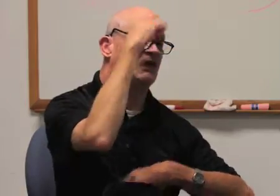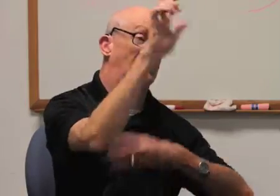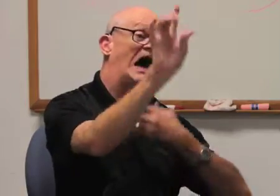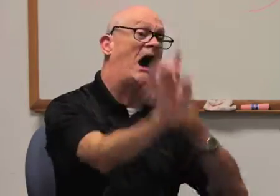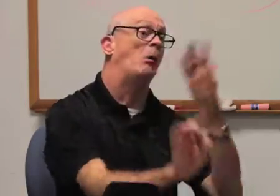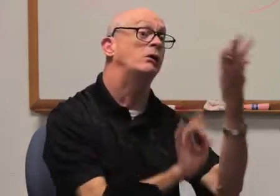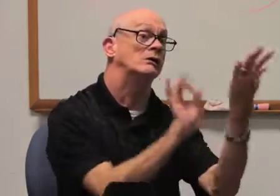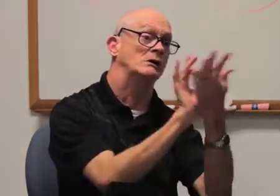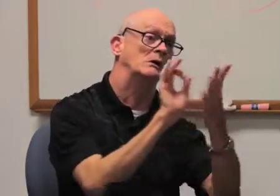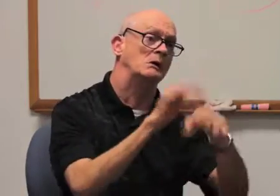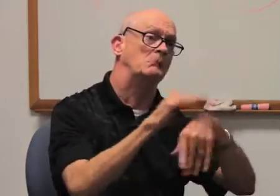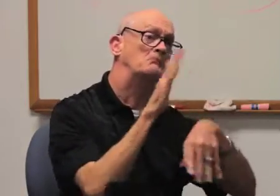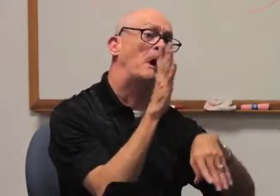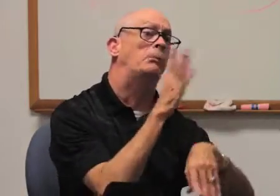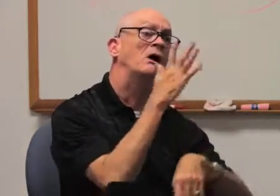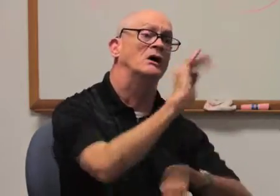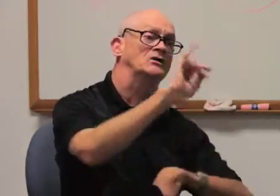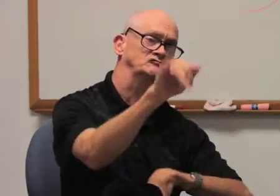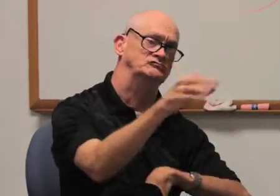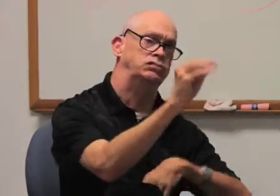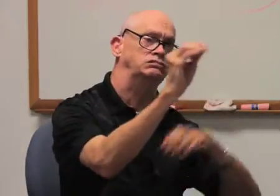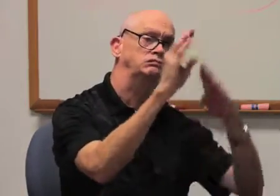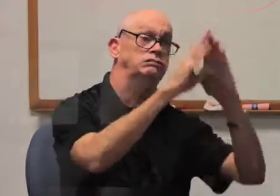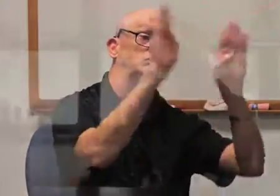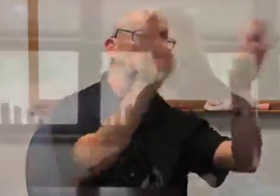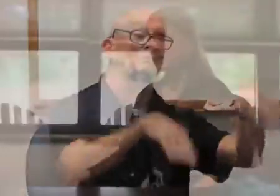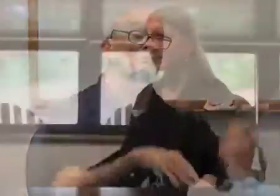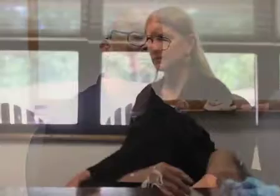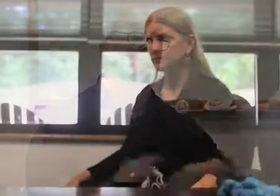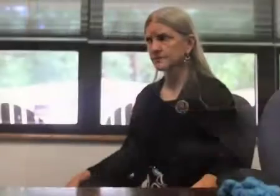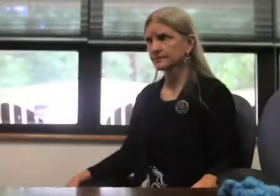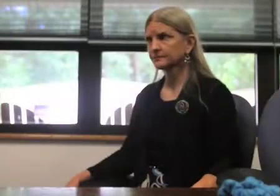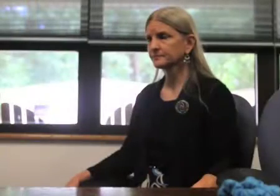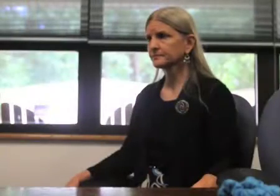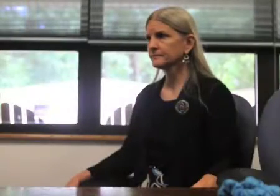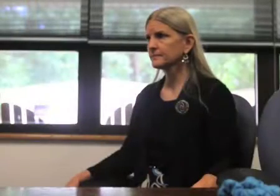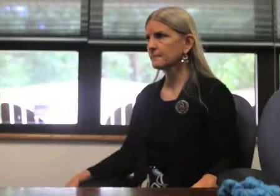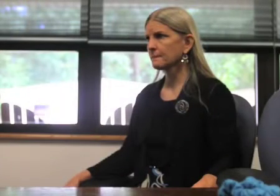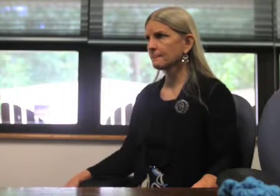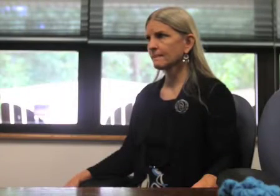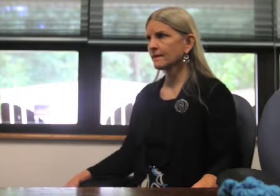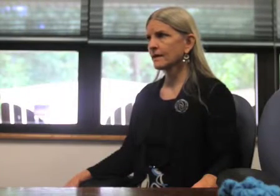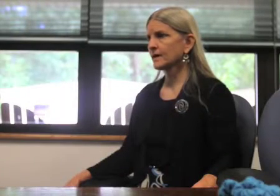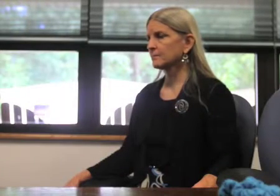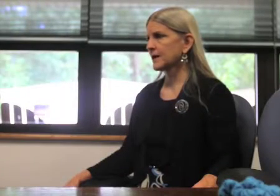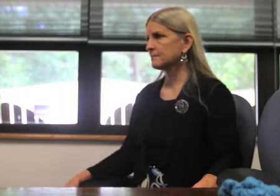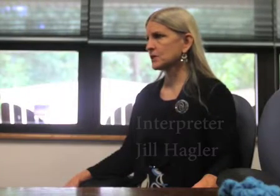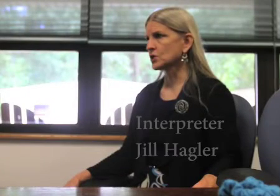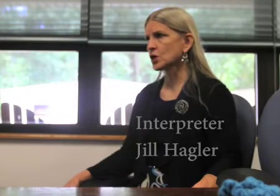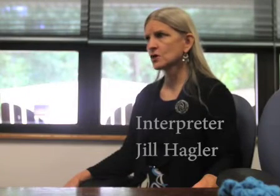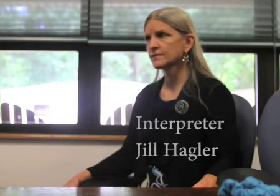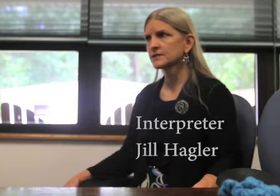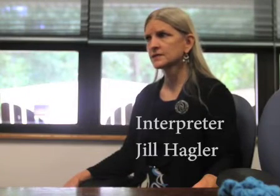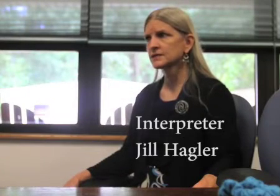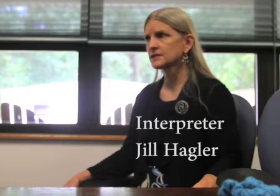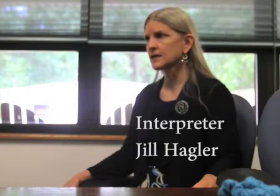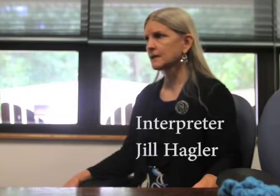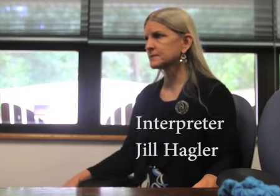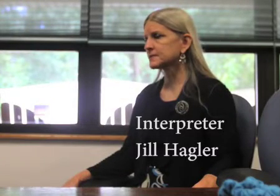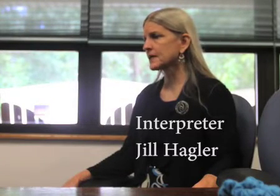for eight hours at my mother's house. It made me nervous and upset